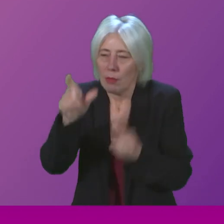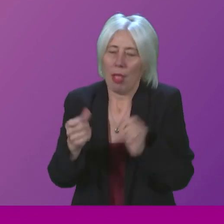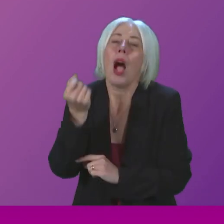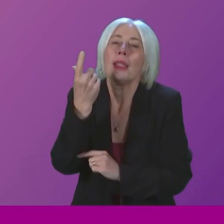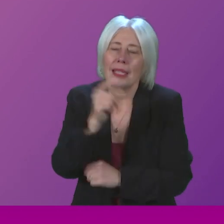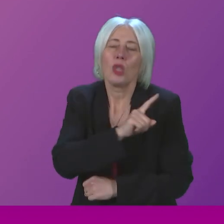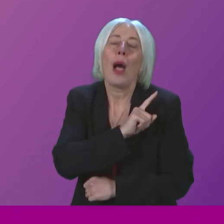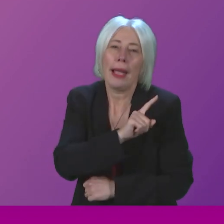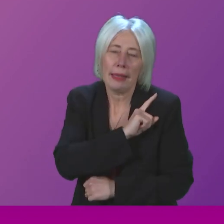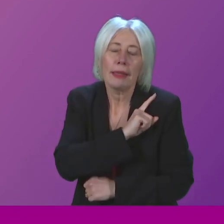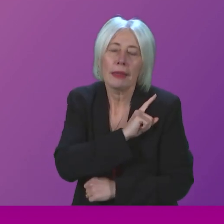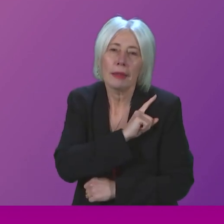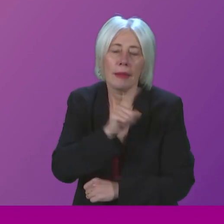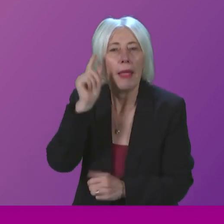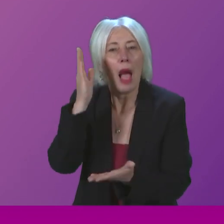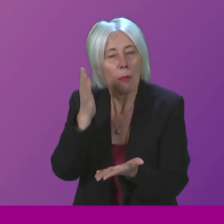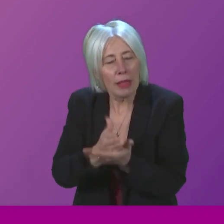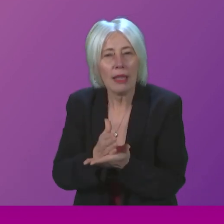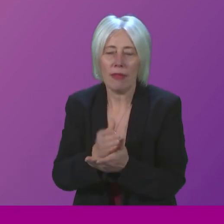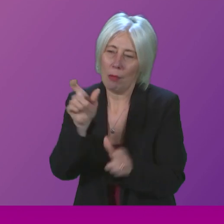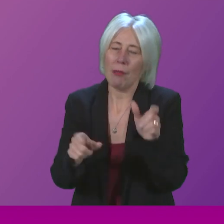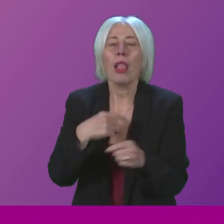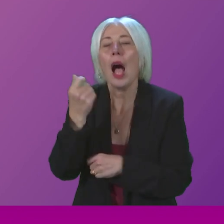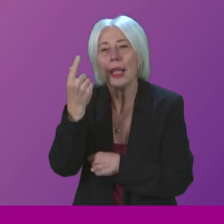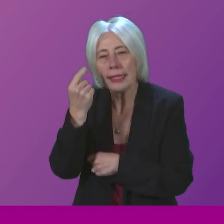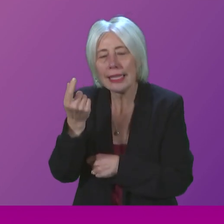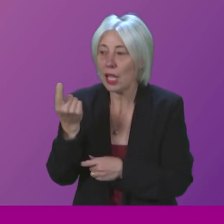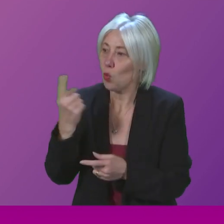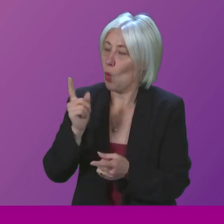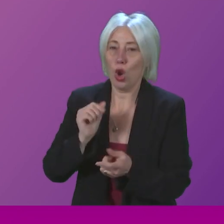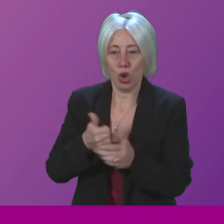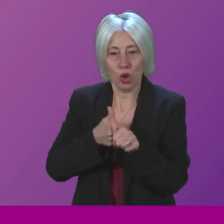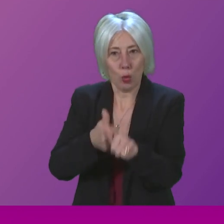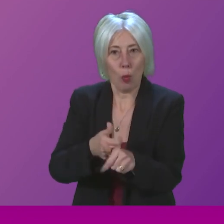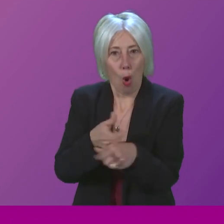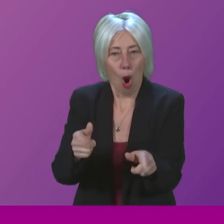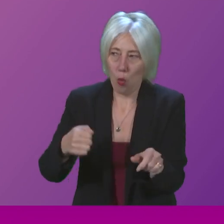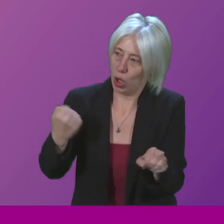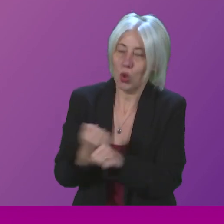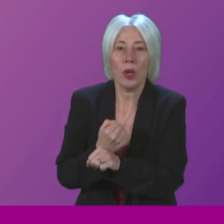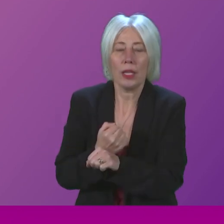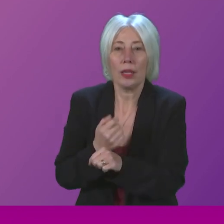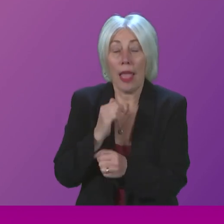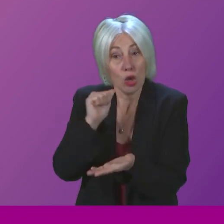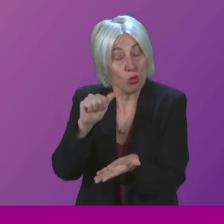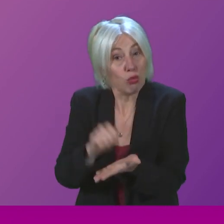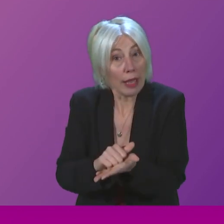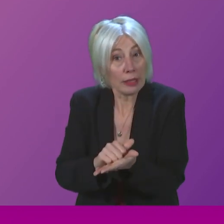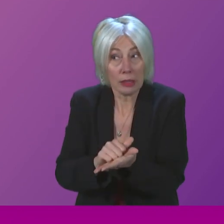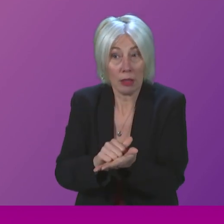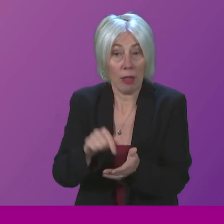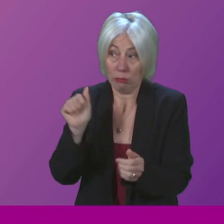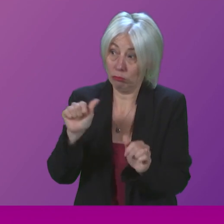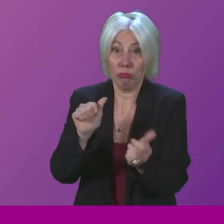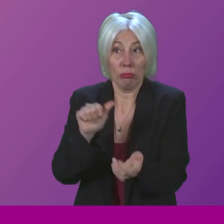for that. I also believe that most people understand the support that is being given to the National Health Service, and it is right and proper that that